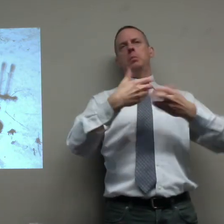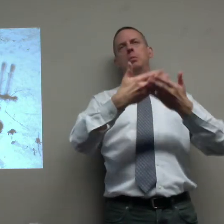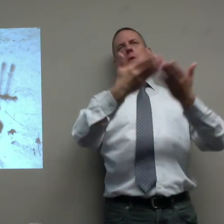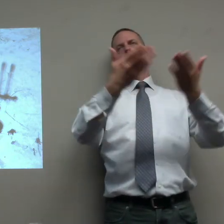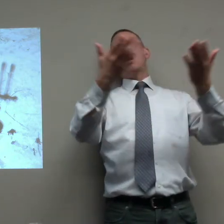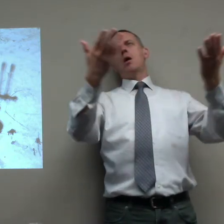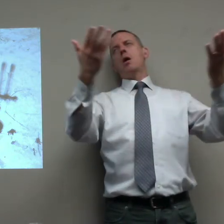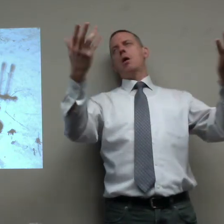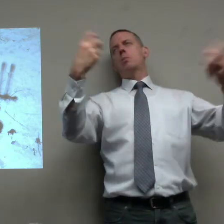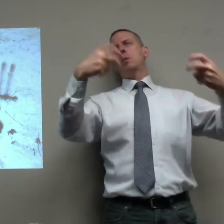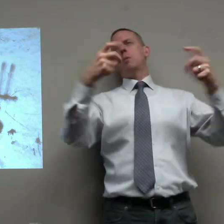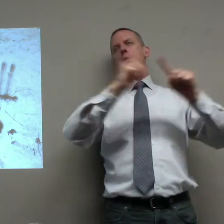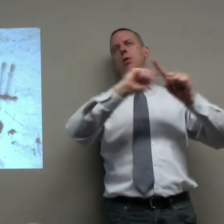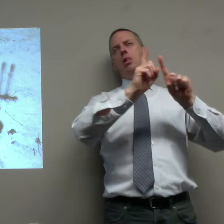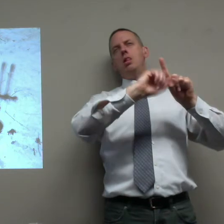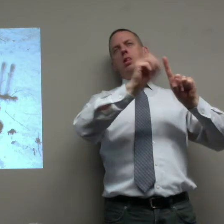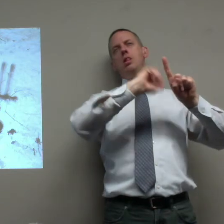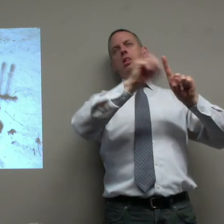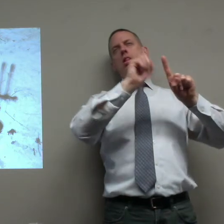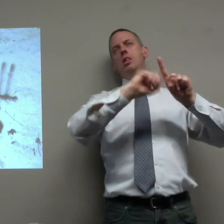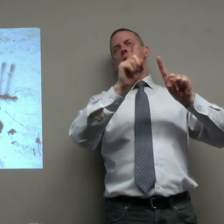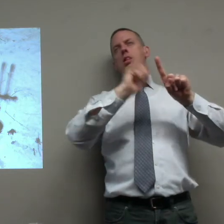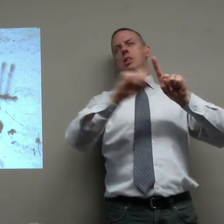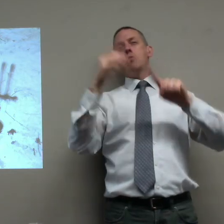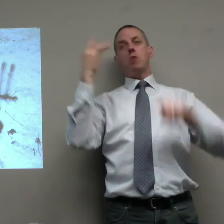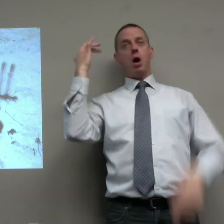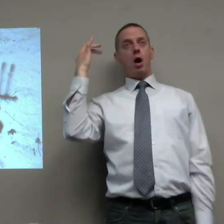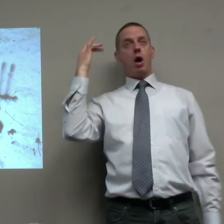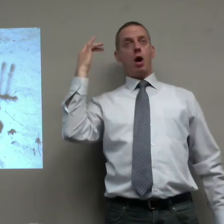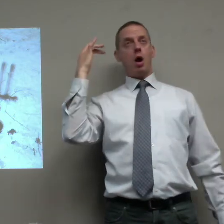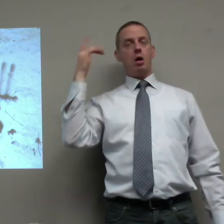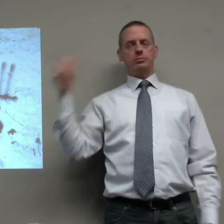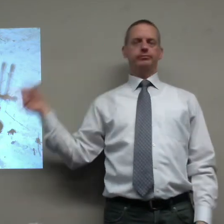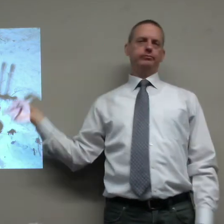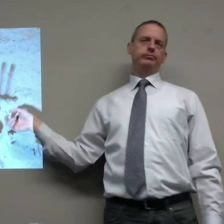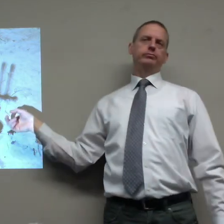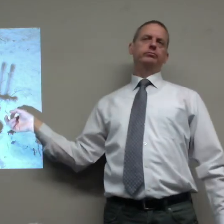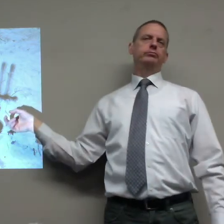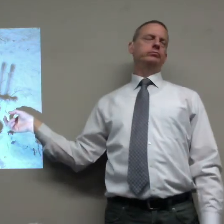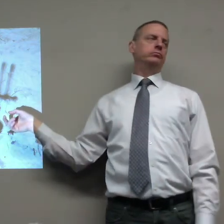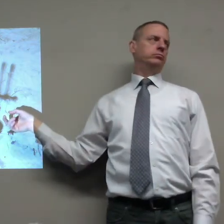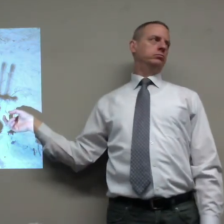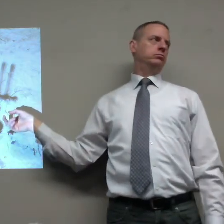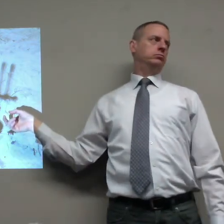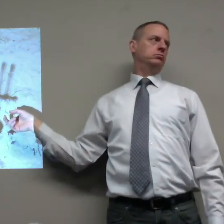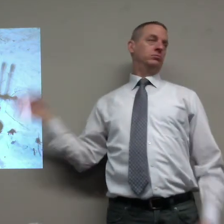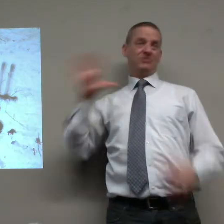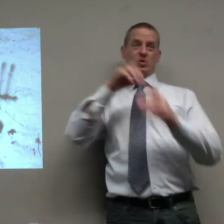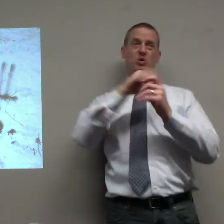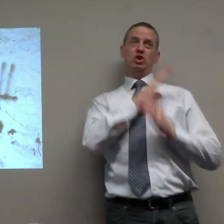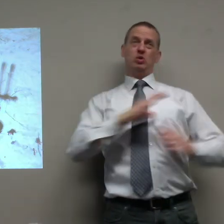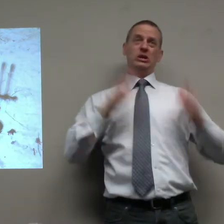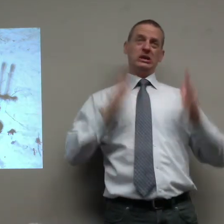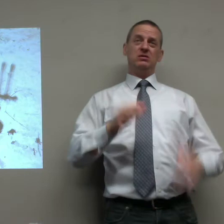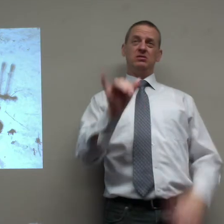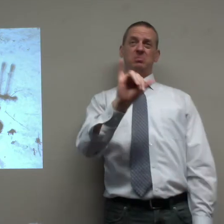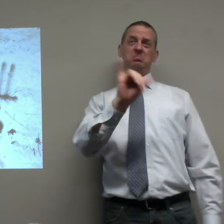Modern day, we have problems. All these are our problems. Because we're all sinners. Even